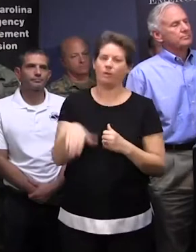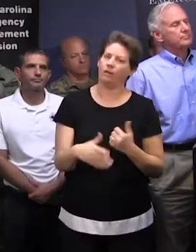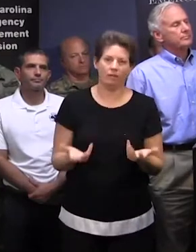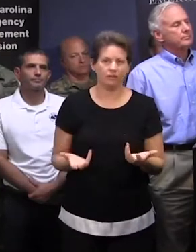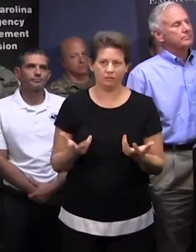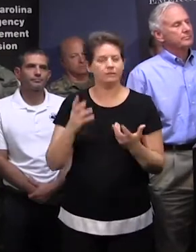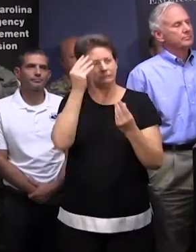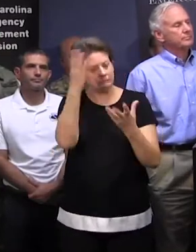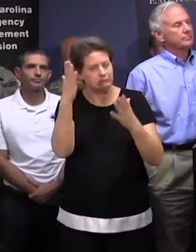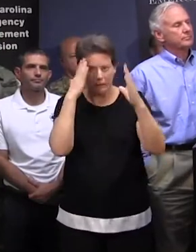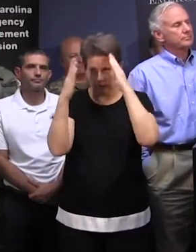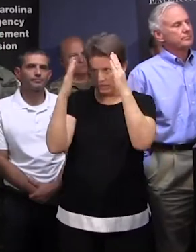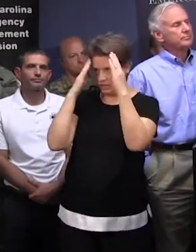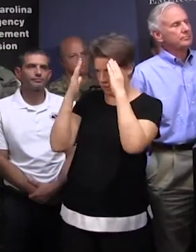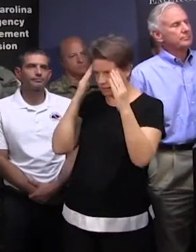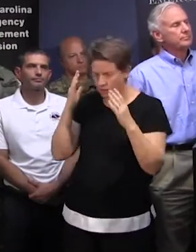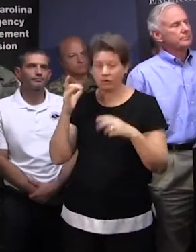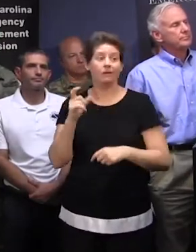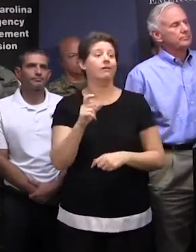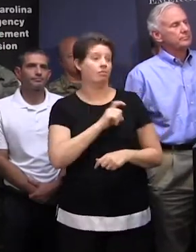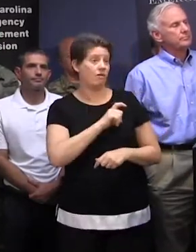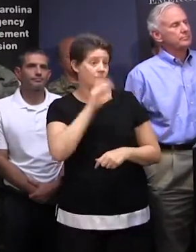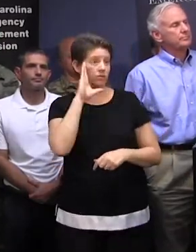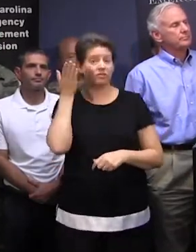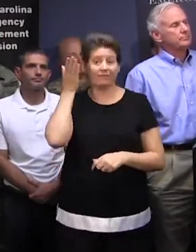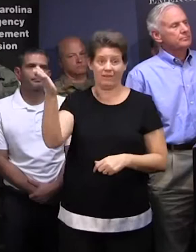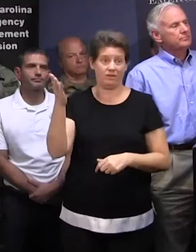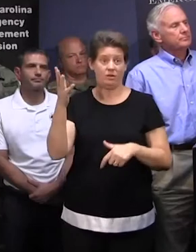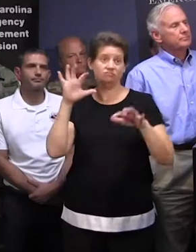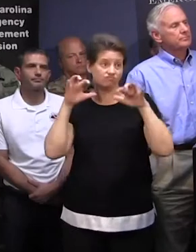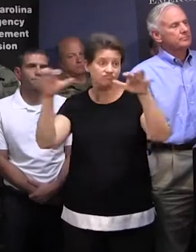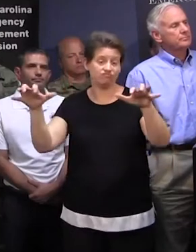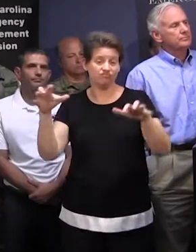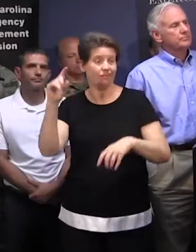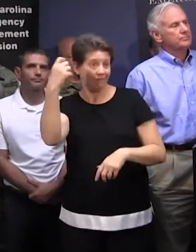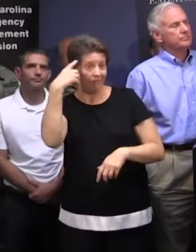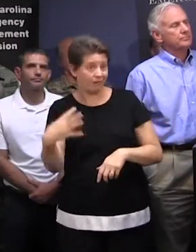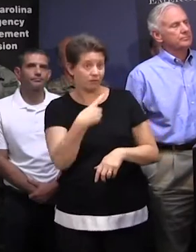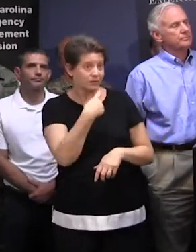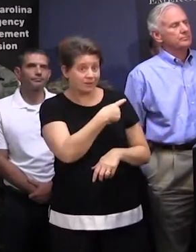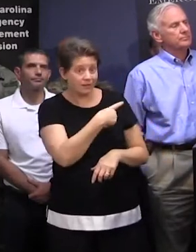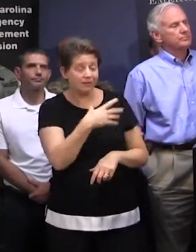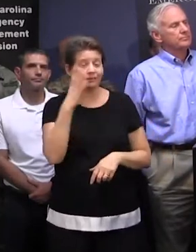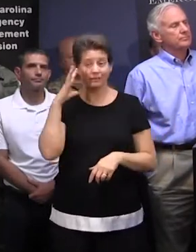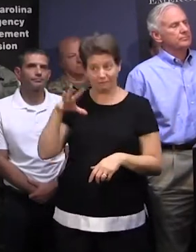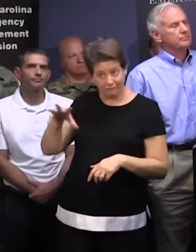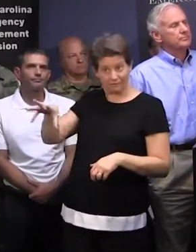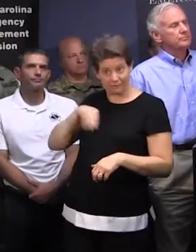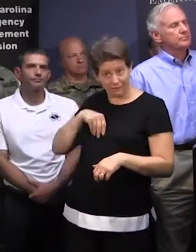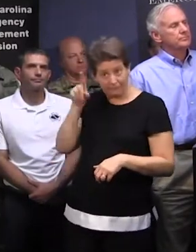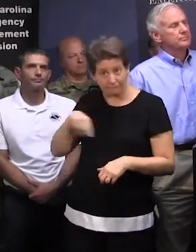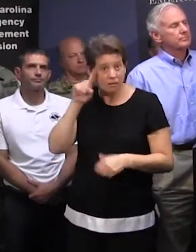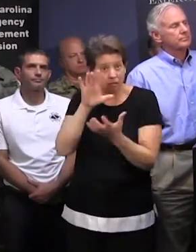should be aware that law enforcement will be out in force. As the governor has said, we will not allow our citizens